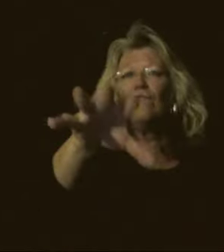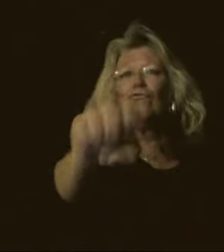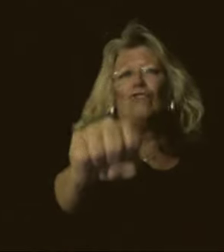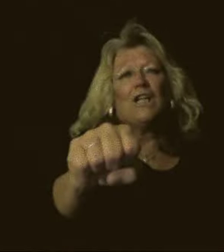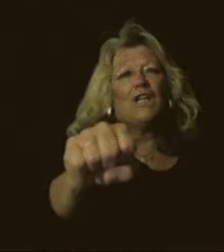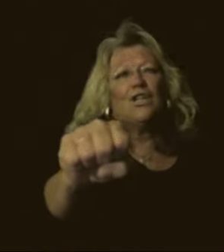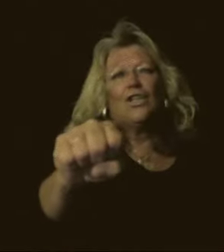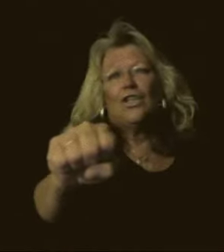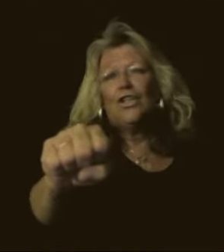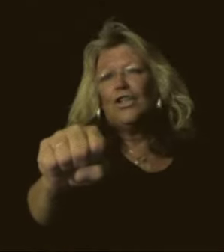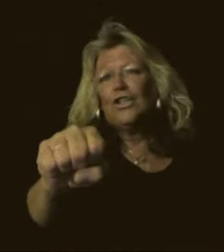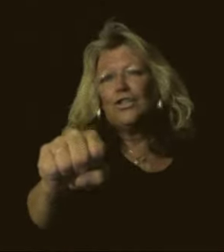reach